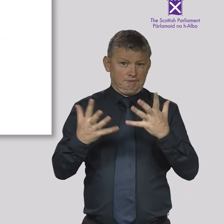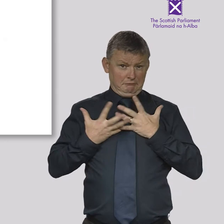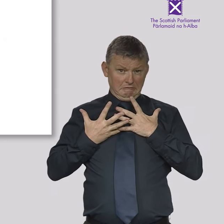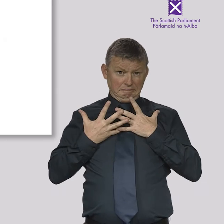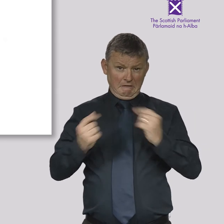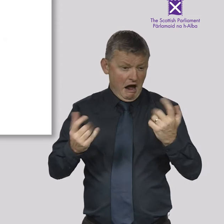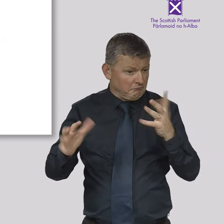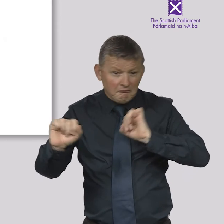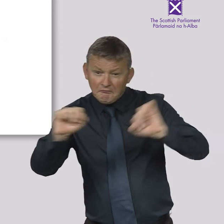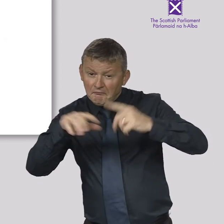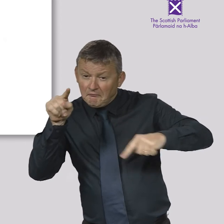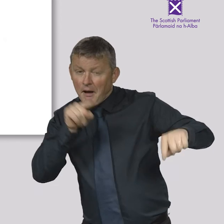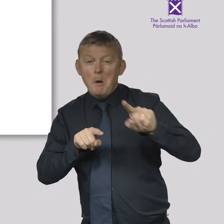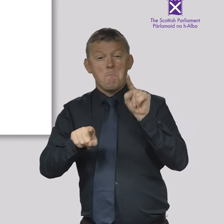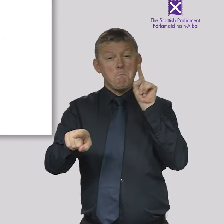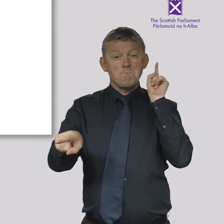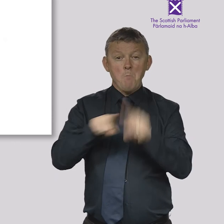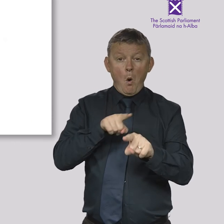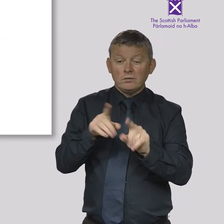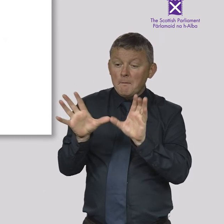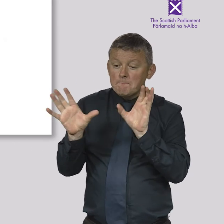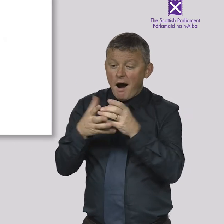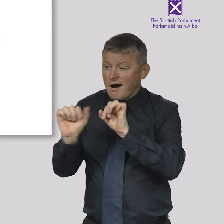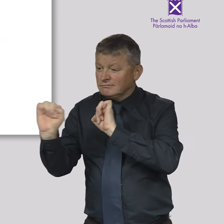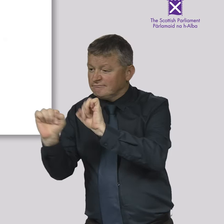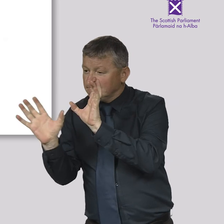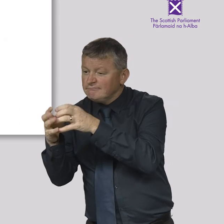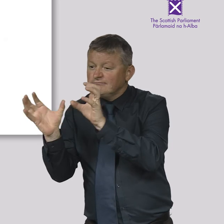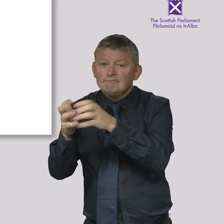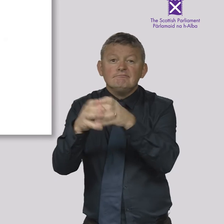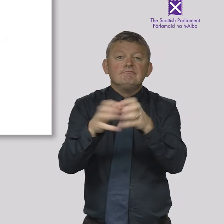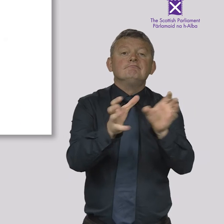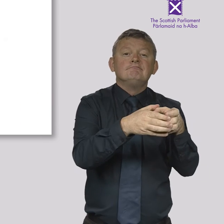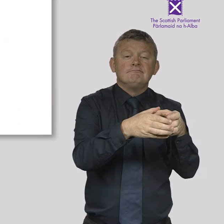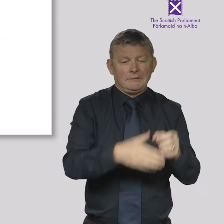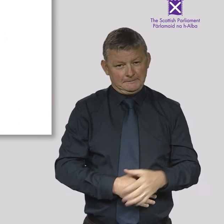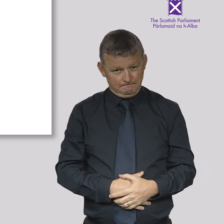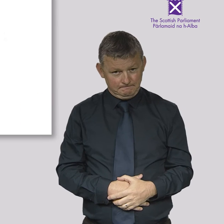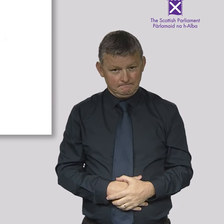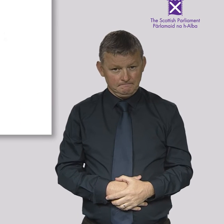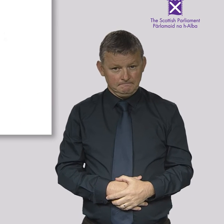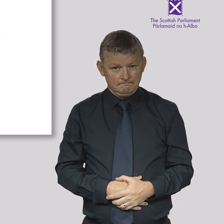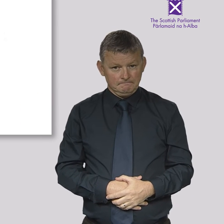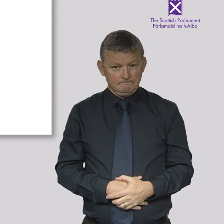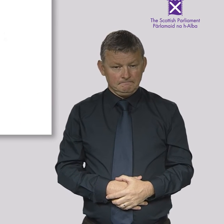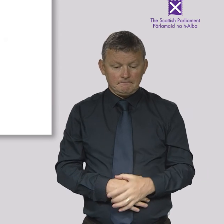MSPs are free to sit wherever they like in the chamber, however they usually sit in their party groups.